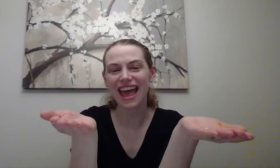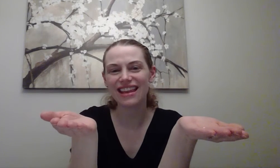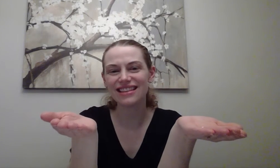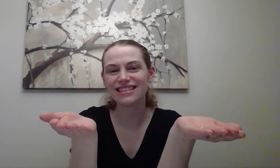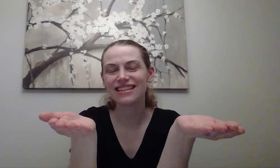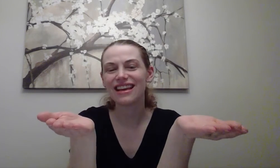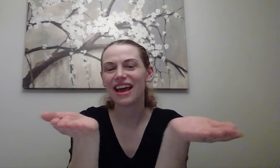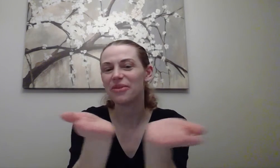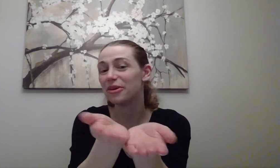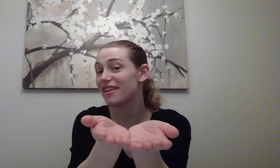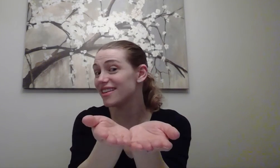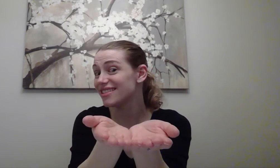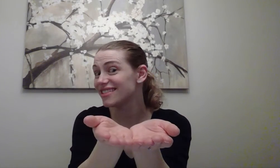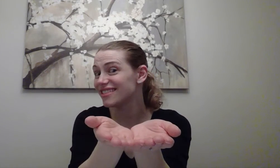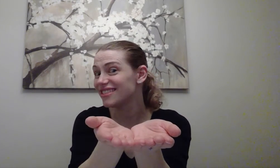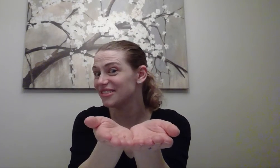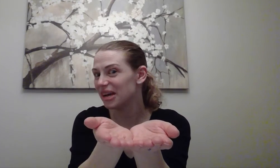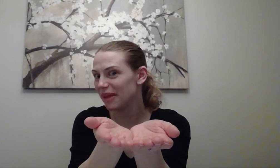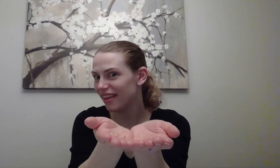end. And the word is. You tell me.